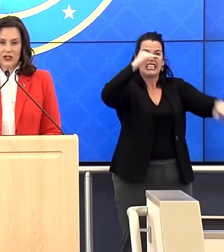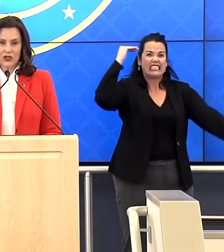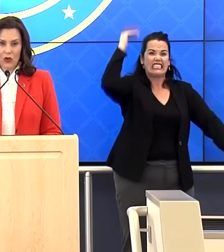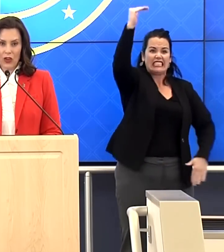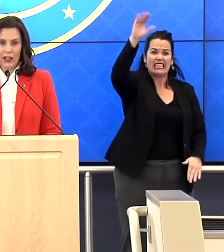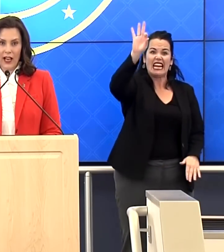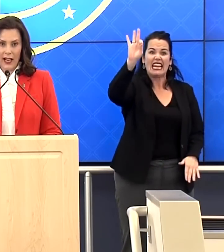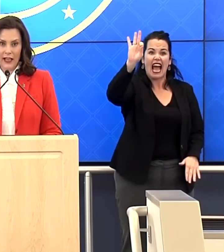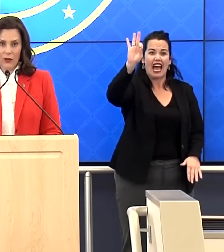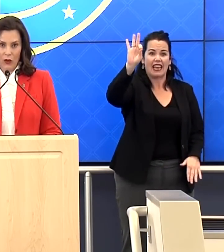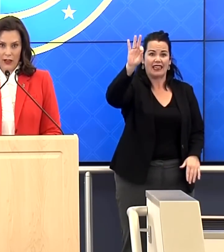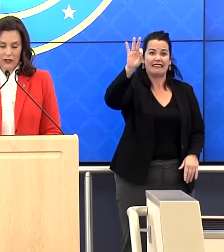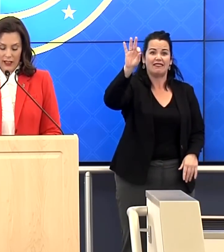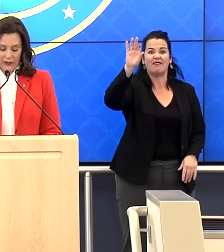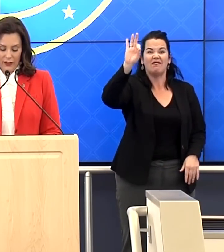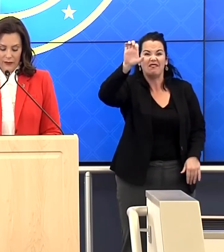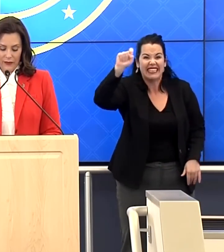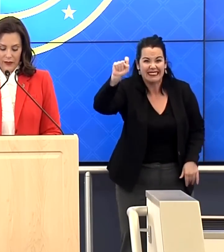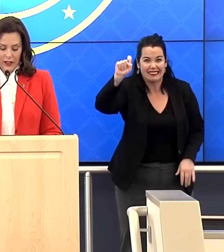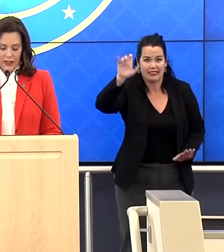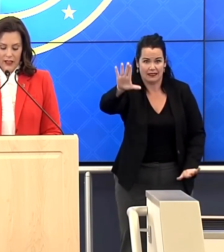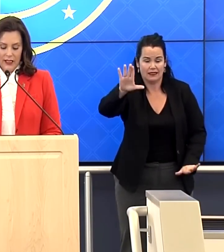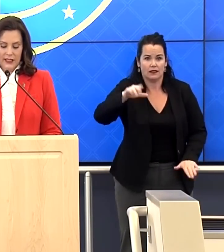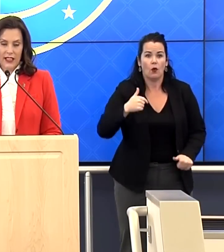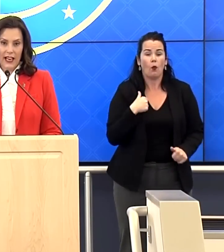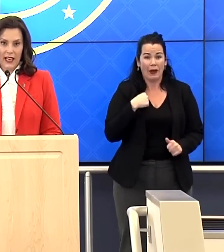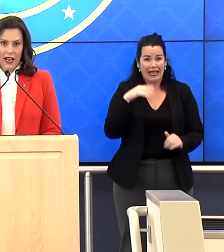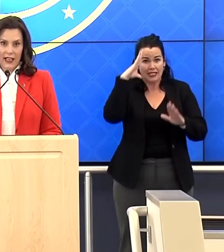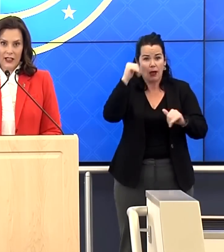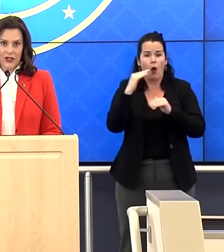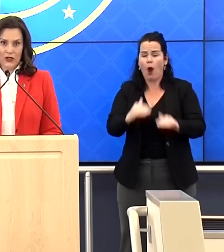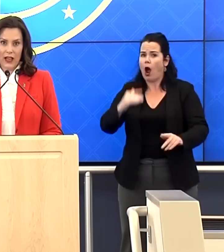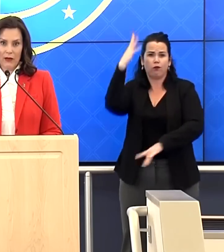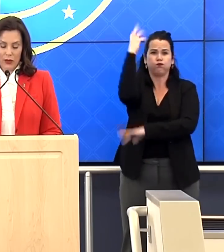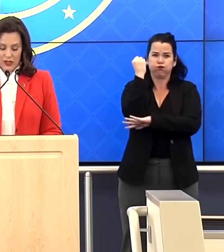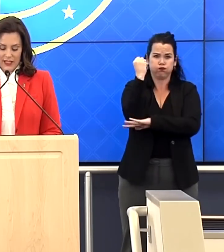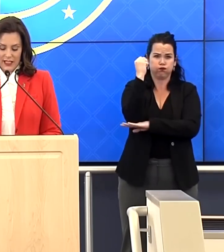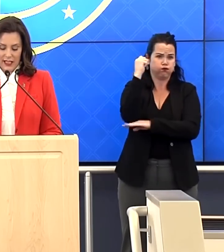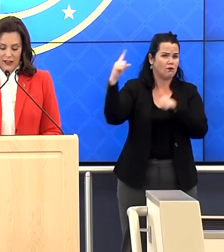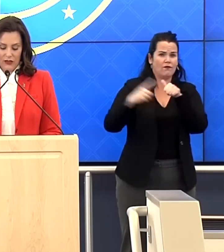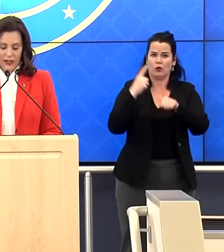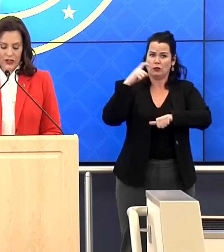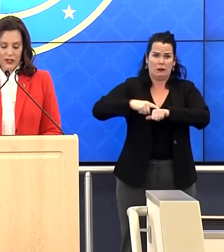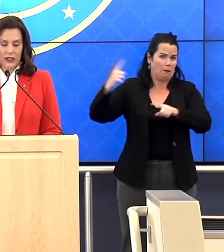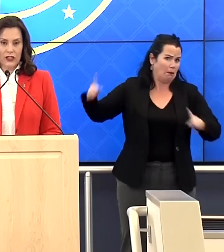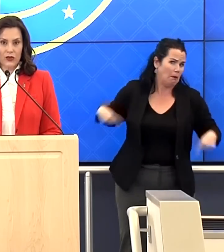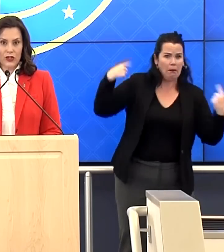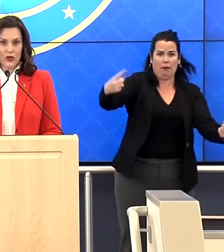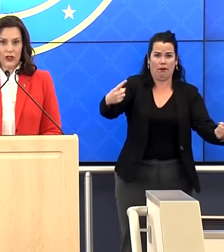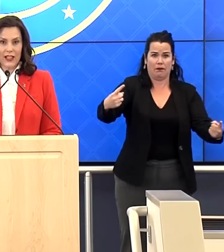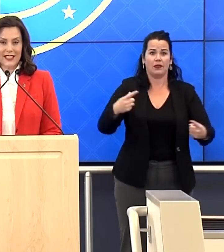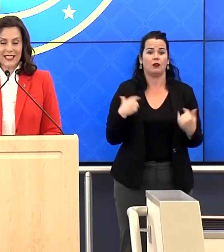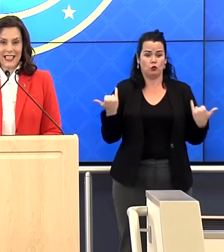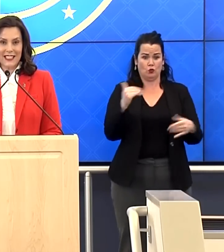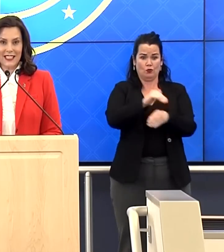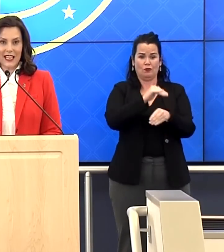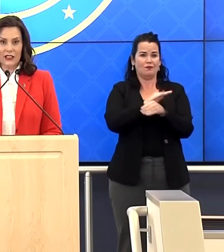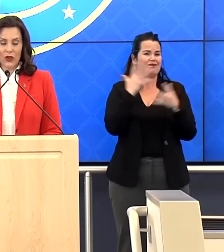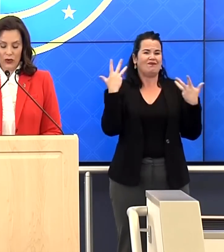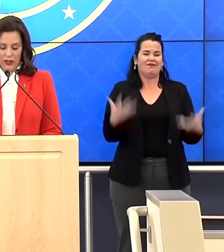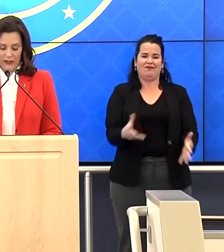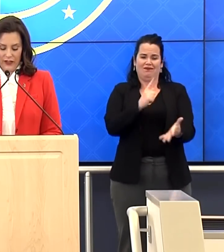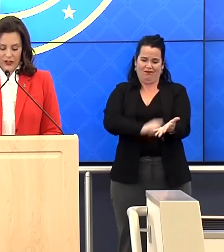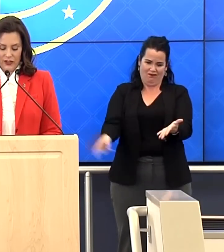an historic high water level. Tonight, I issued an emergency declaration to ensure that state